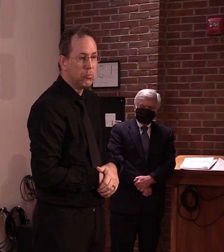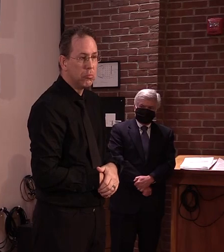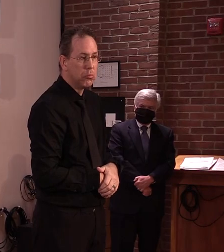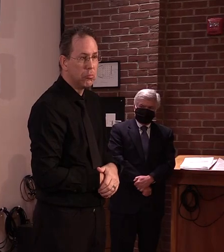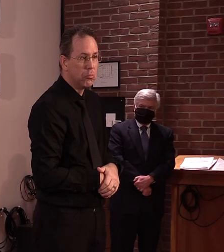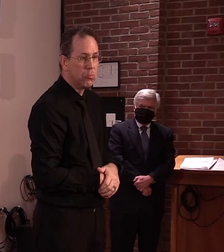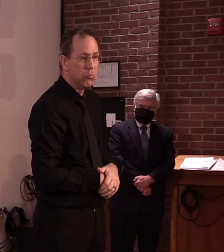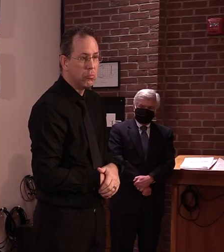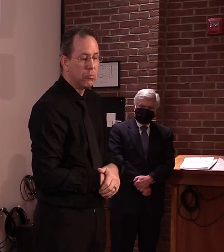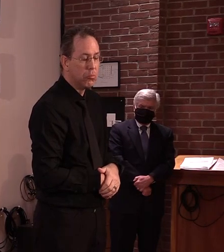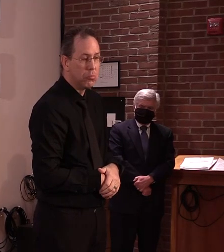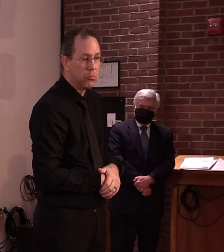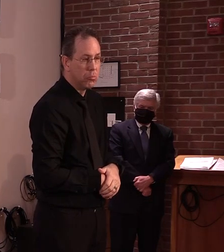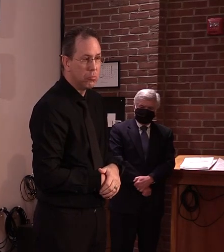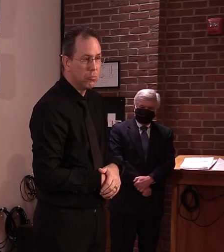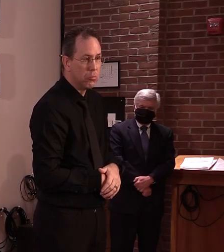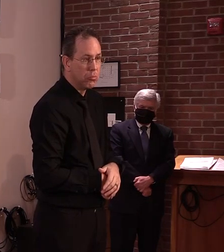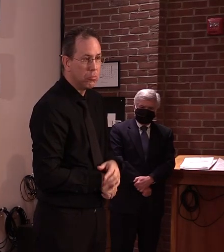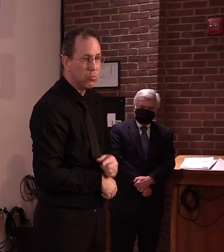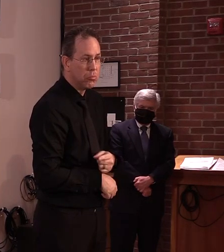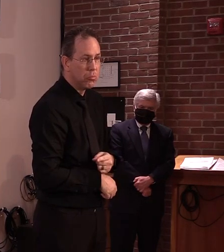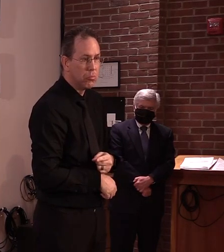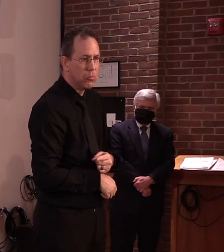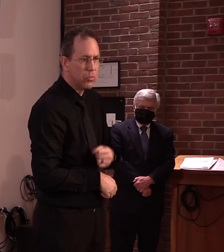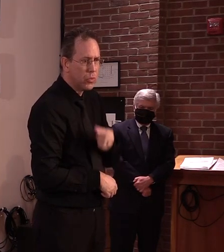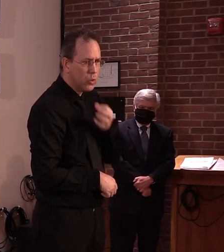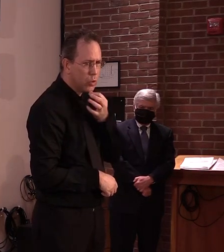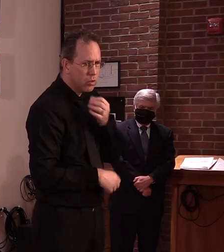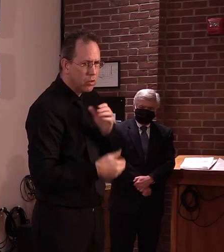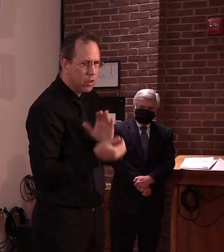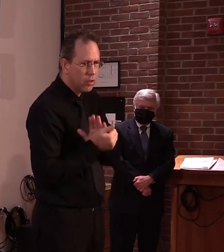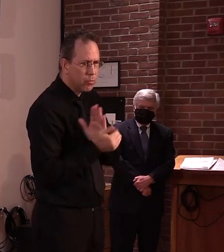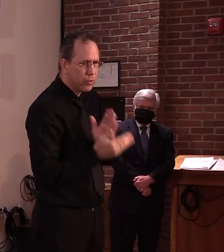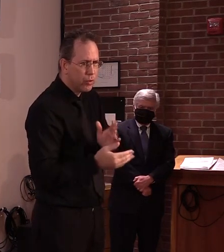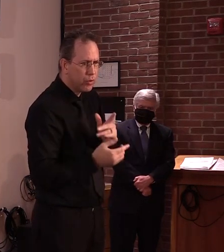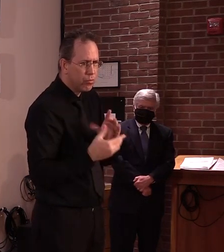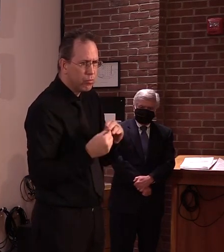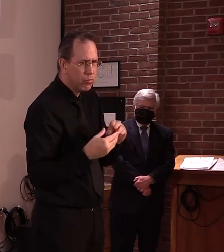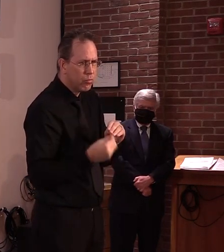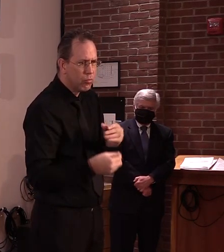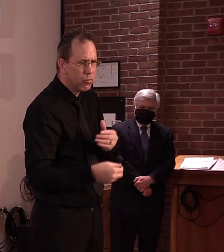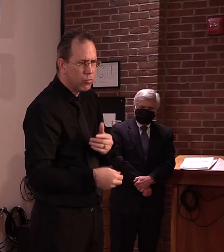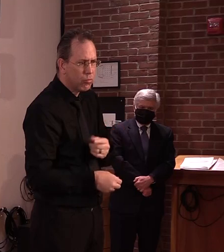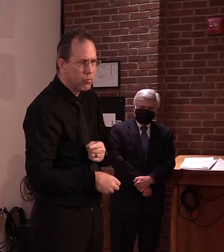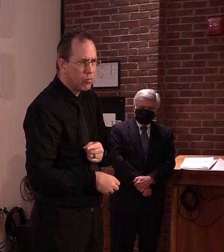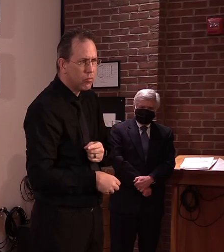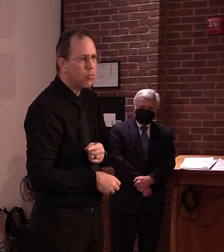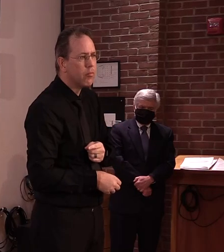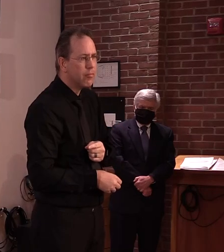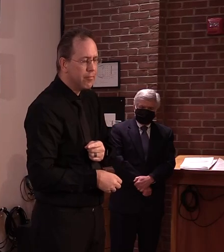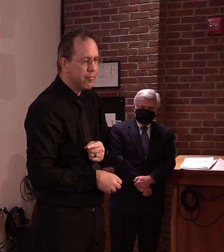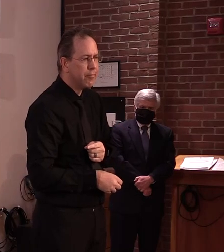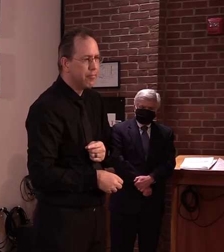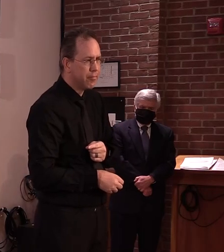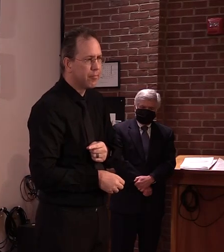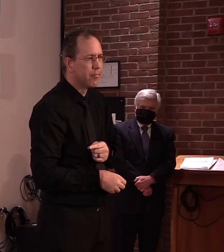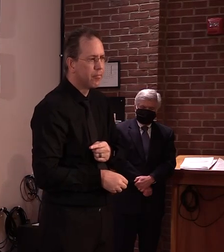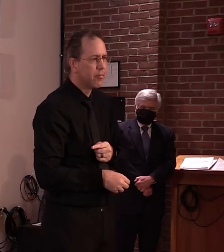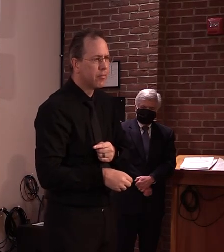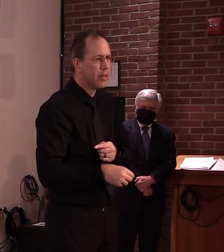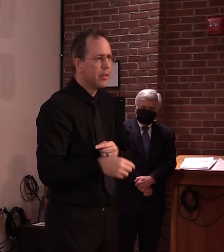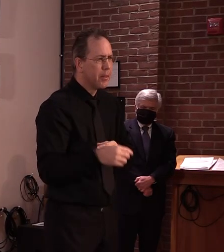I think that it has a lot to do with the feeling that if people are forced to go into work